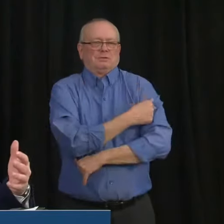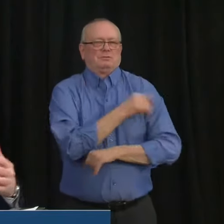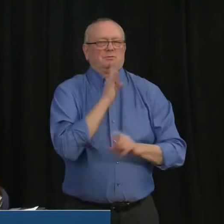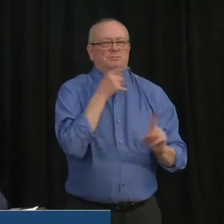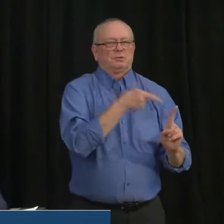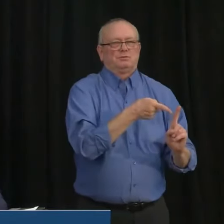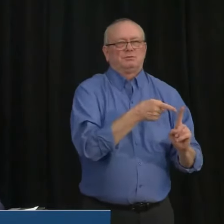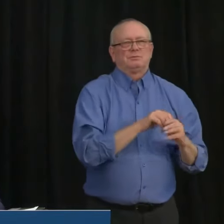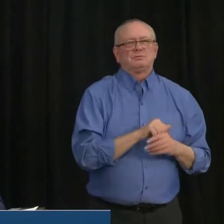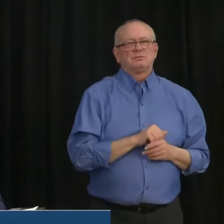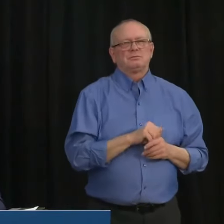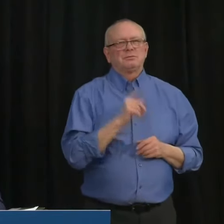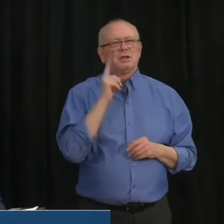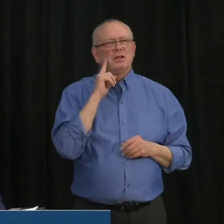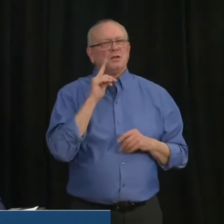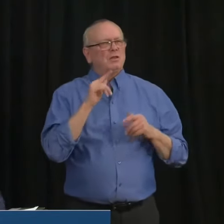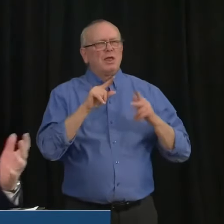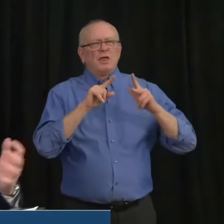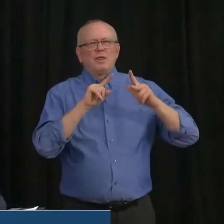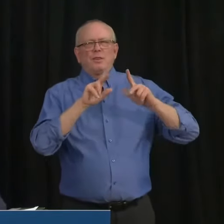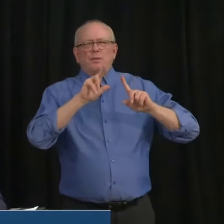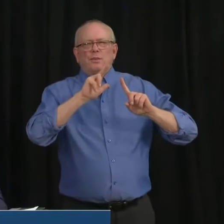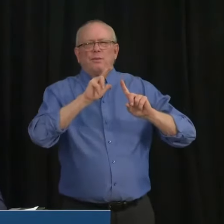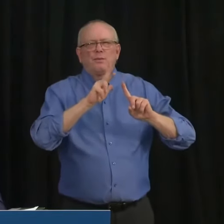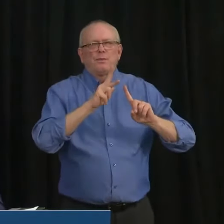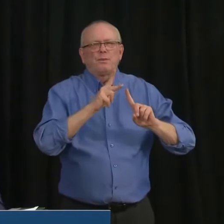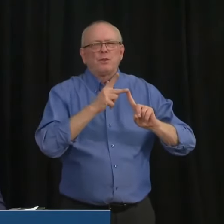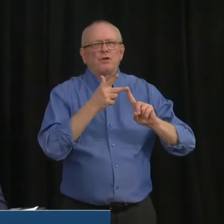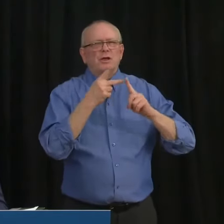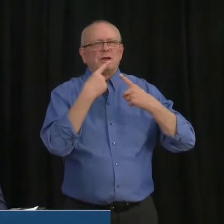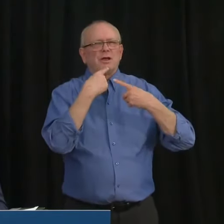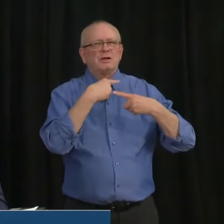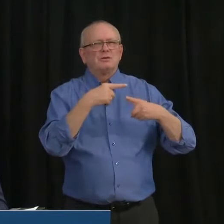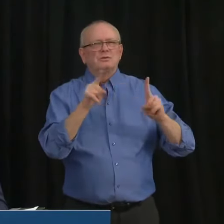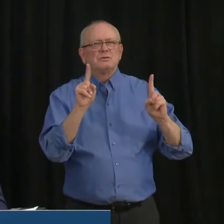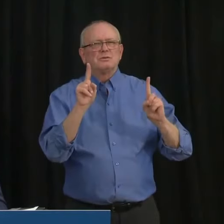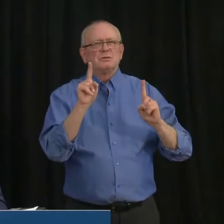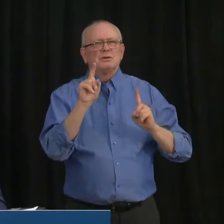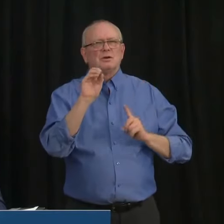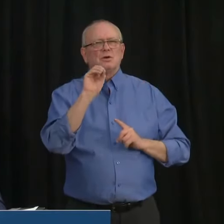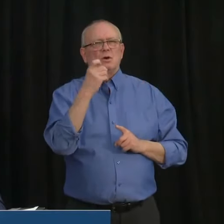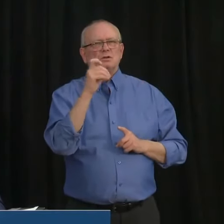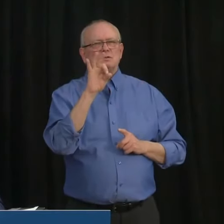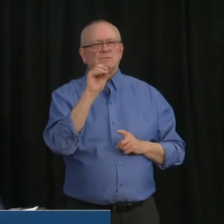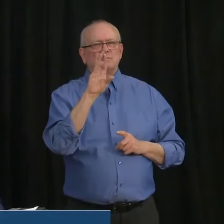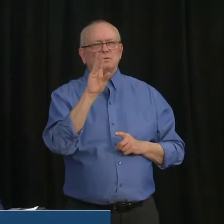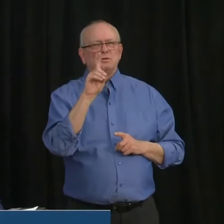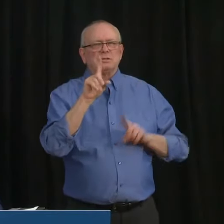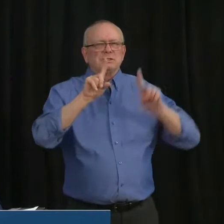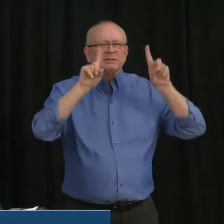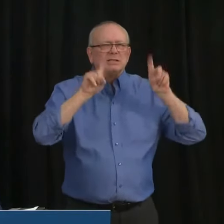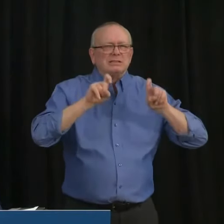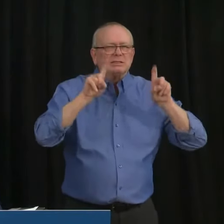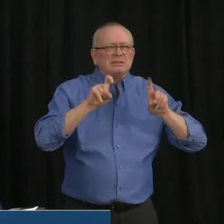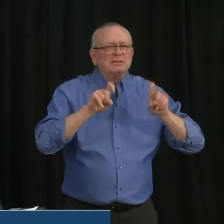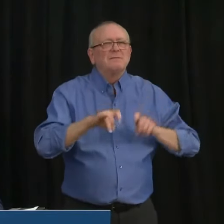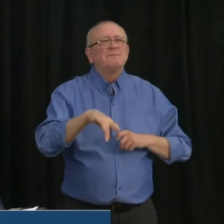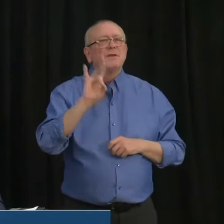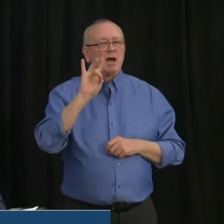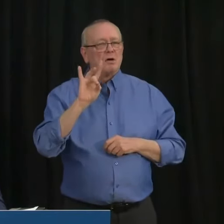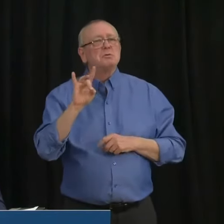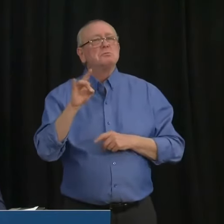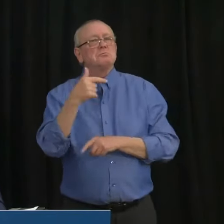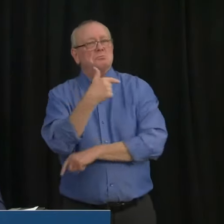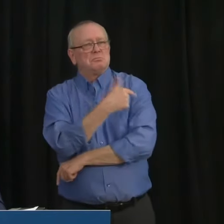third confirmation from with the Oxford trial confirming 90% plus effectiveness of